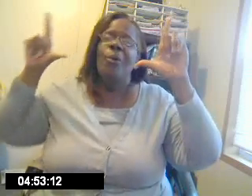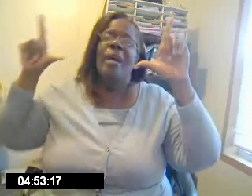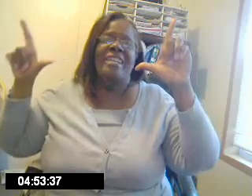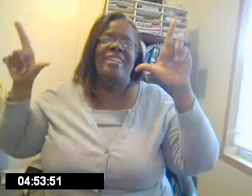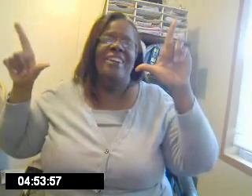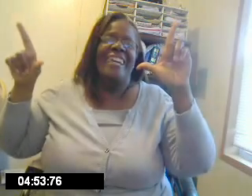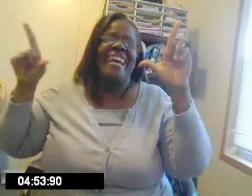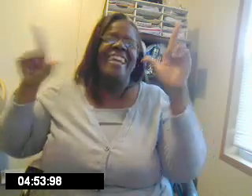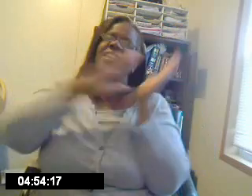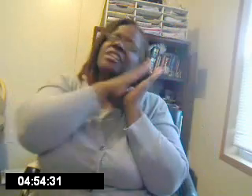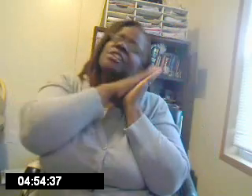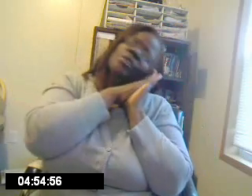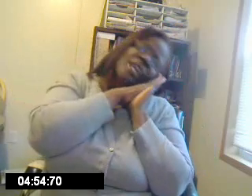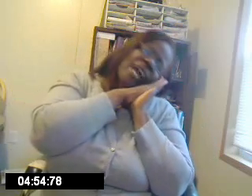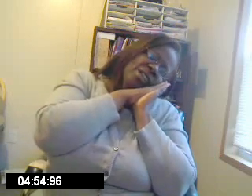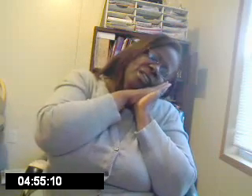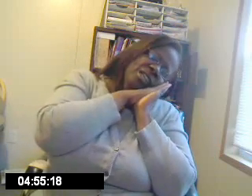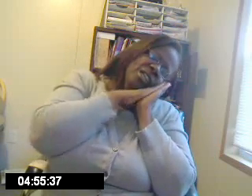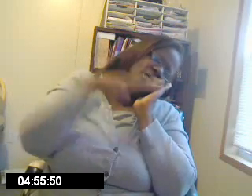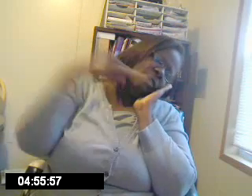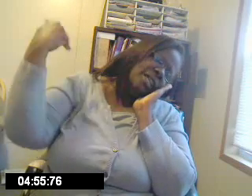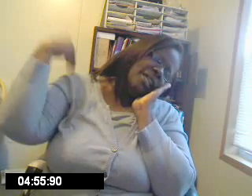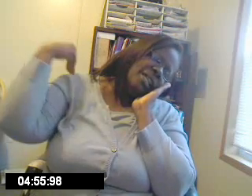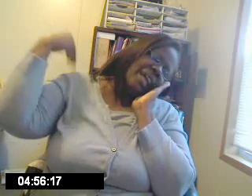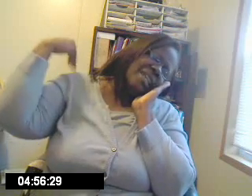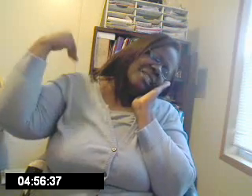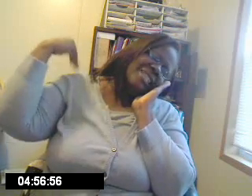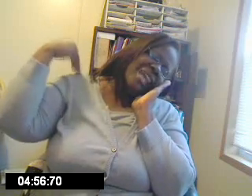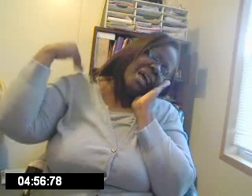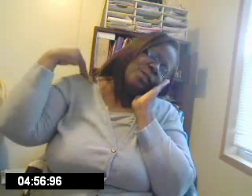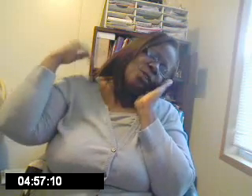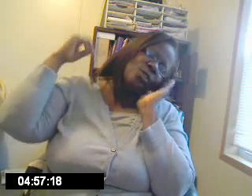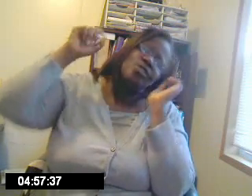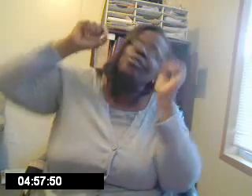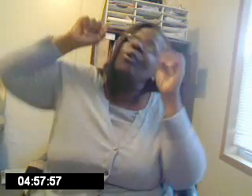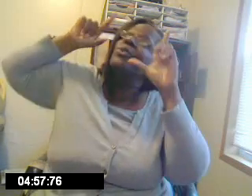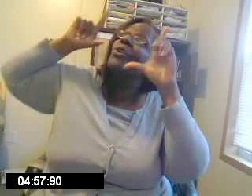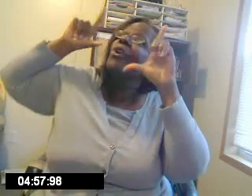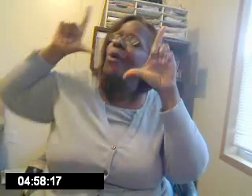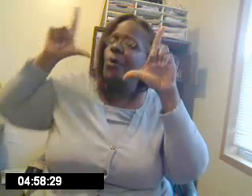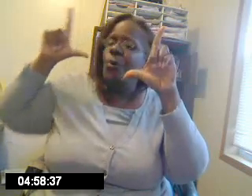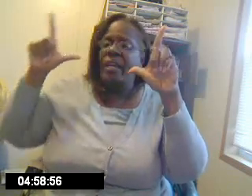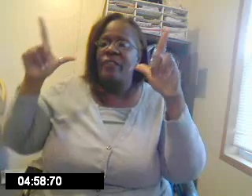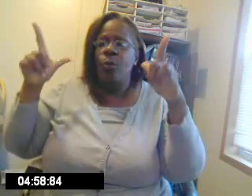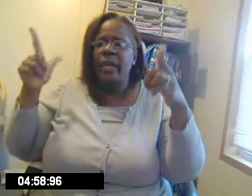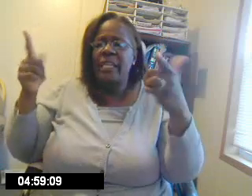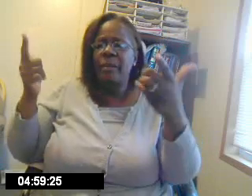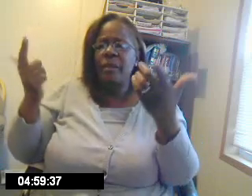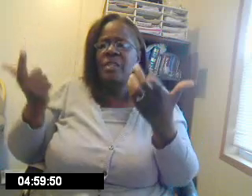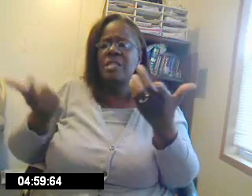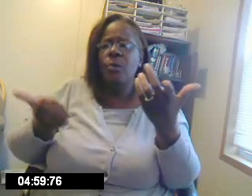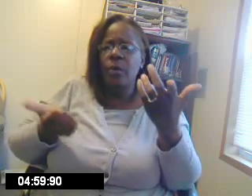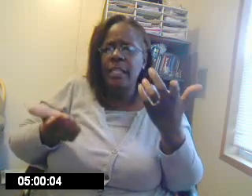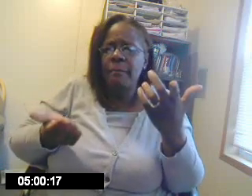Awake. Okay. So, you got that here. And guys like tapping you on your shoulder. For waking me up this morning.